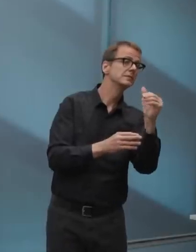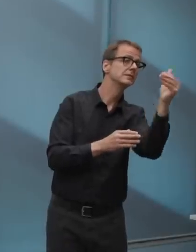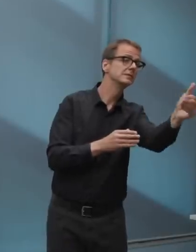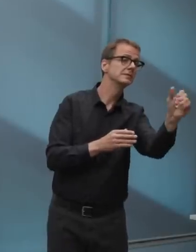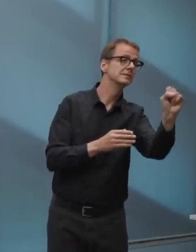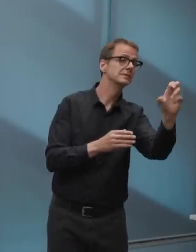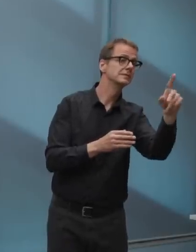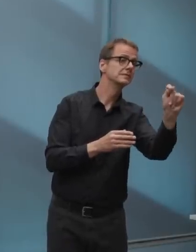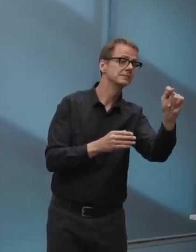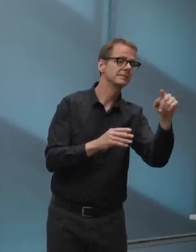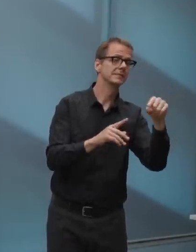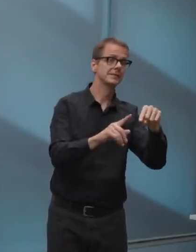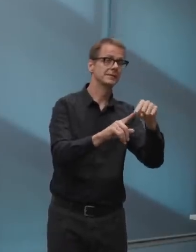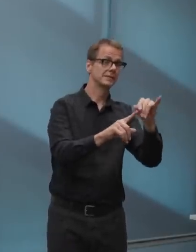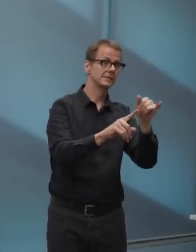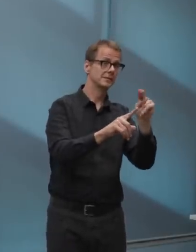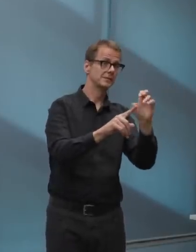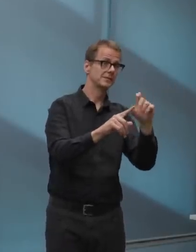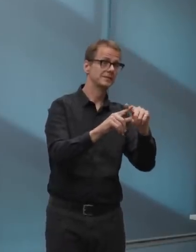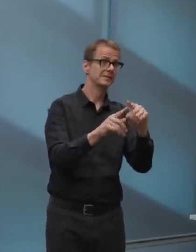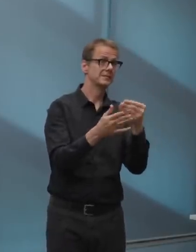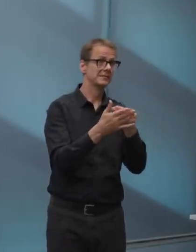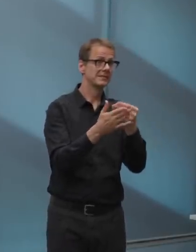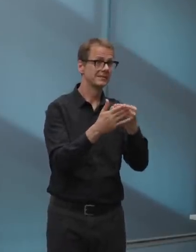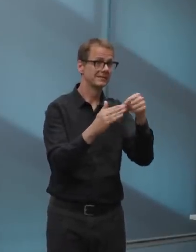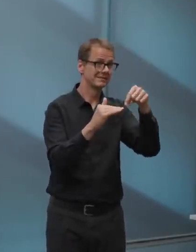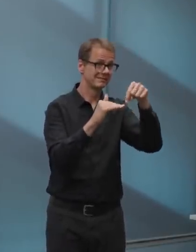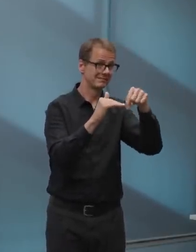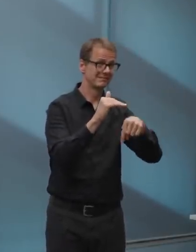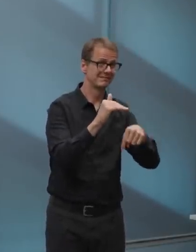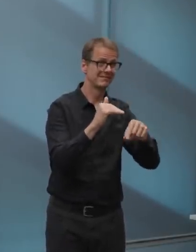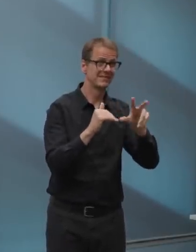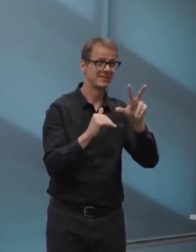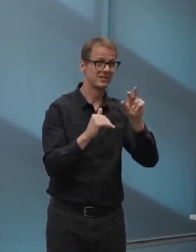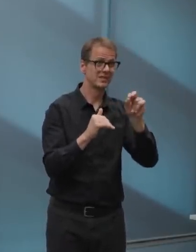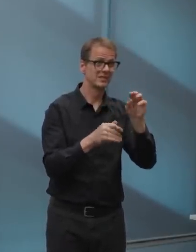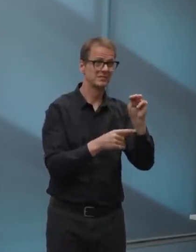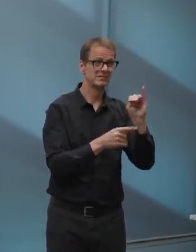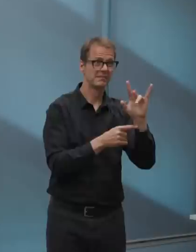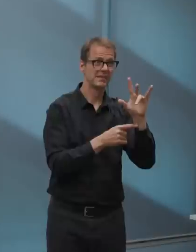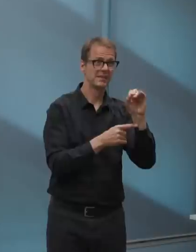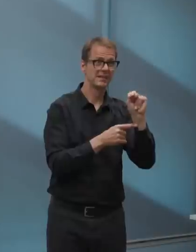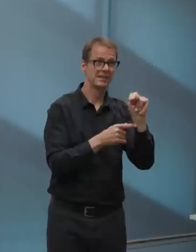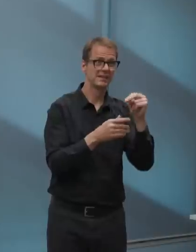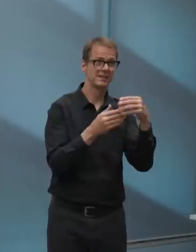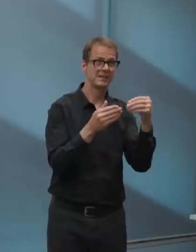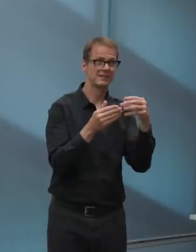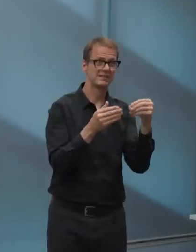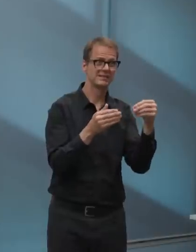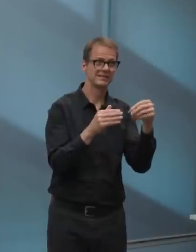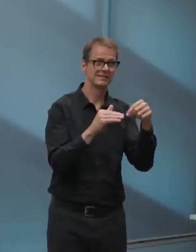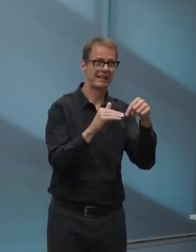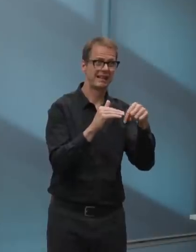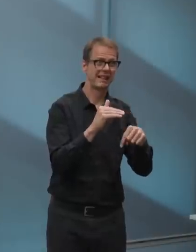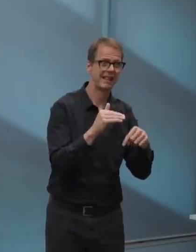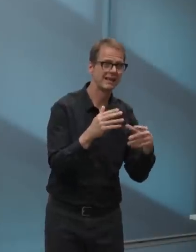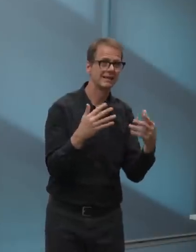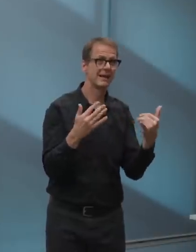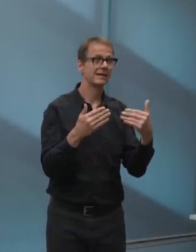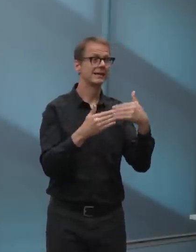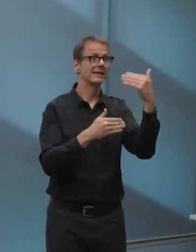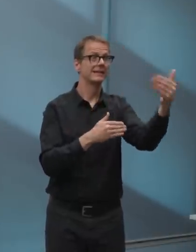analysis in the United States, where, by the way, as I mentioned earlier, federal Congress not known for doing things quickly has already